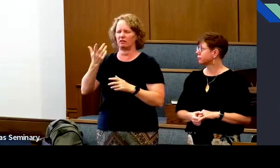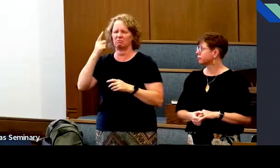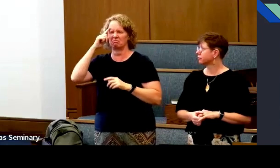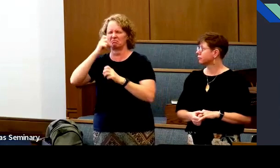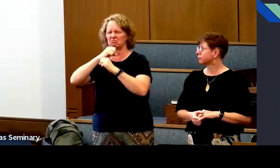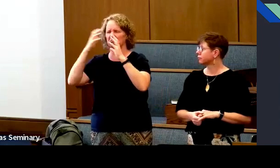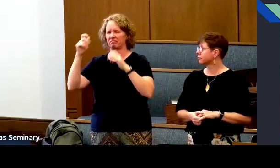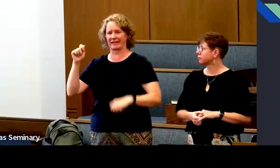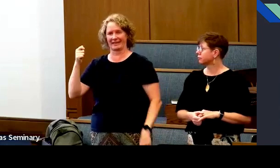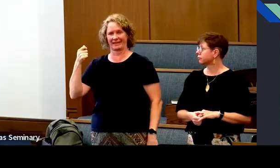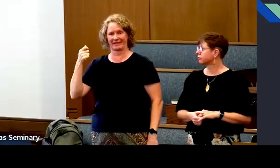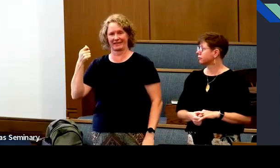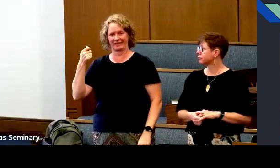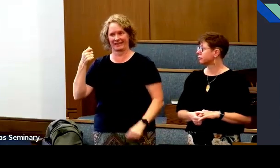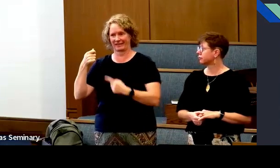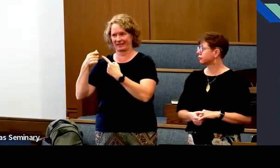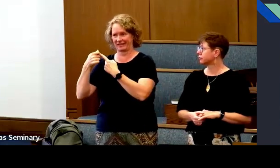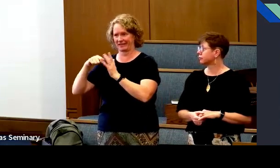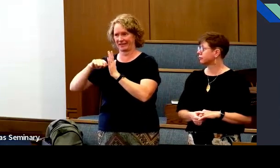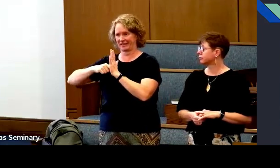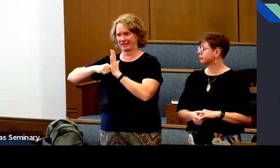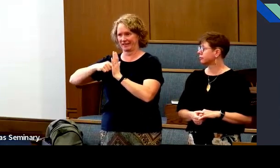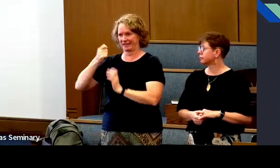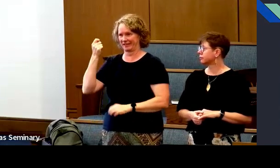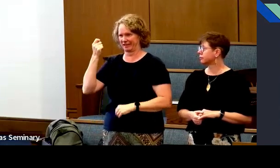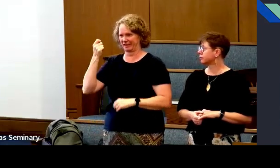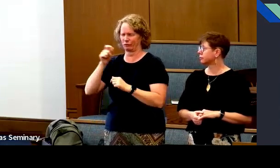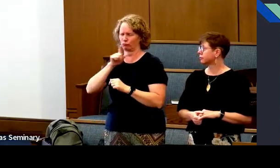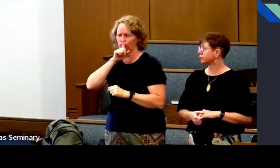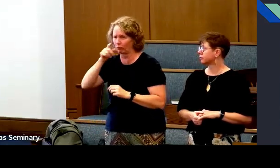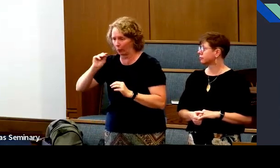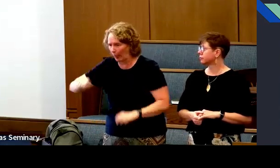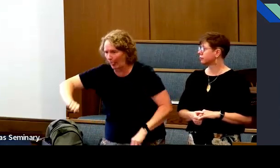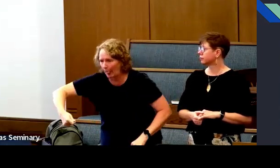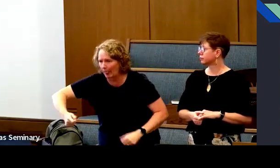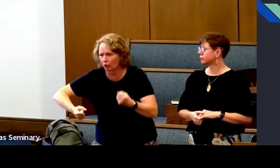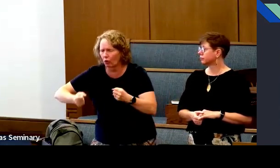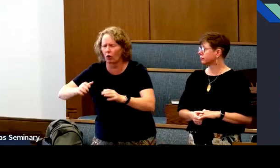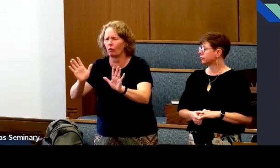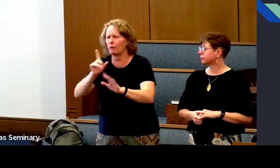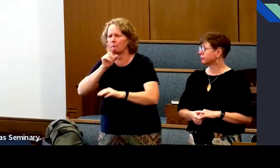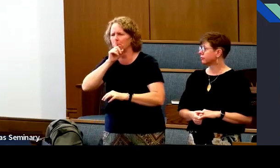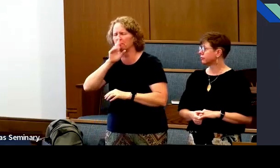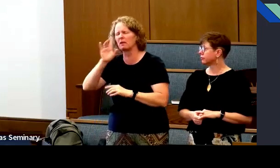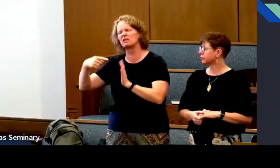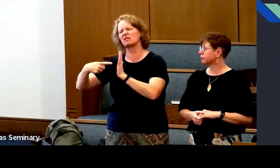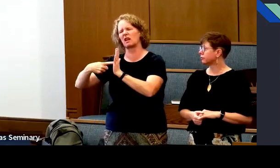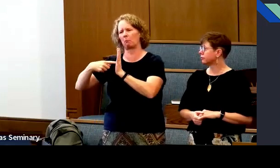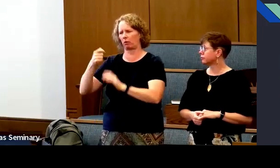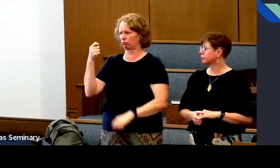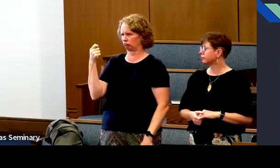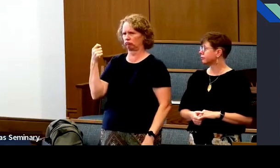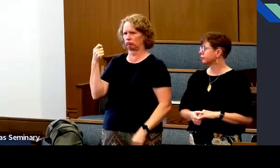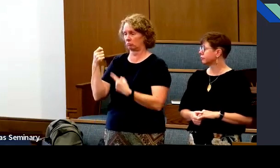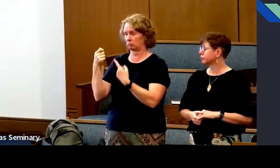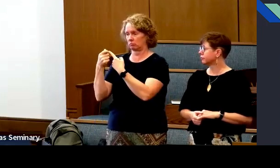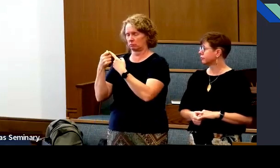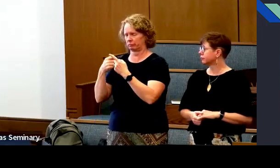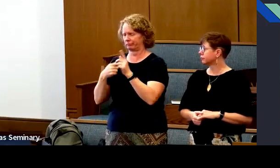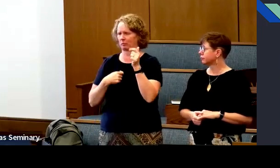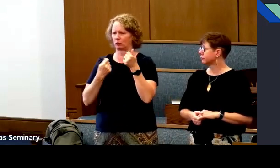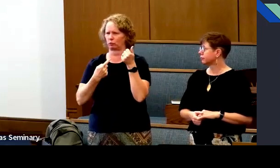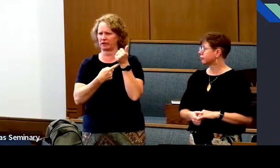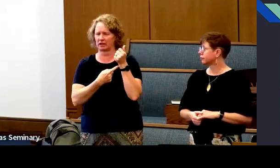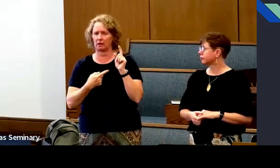Jesus Christ has the keys. It is not a real key, but